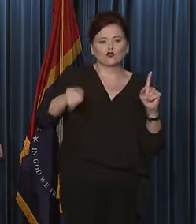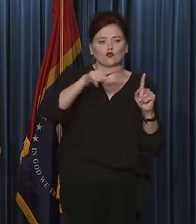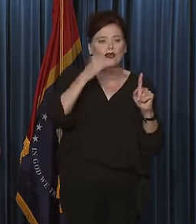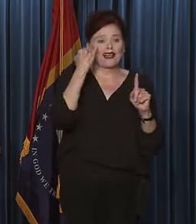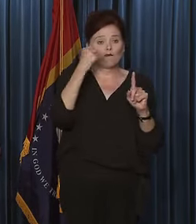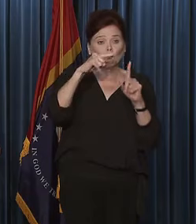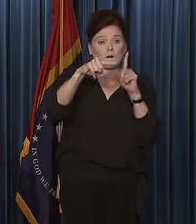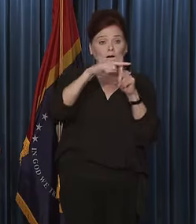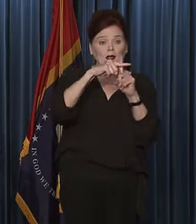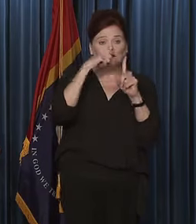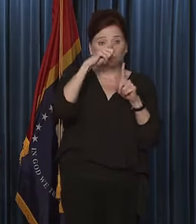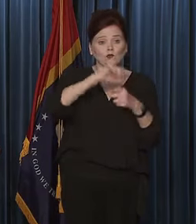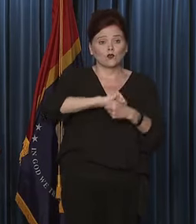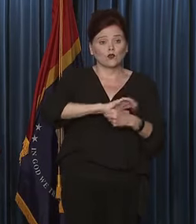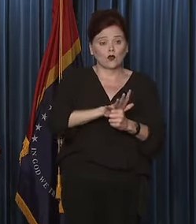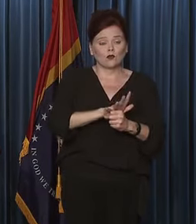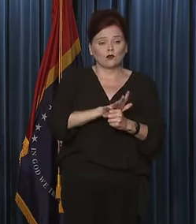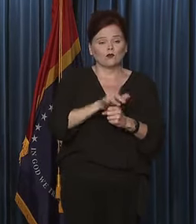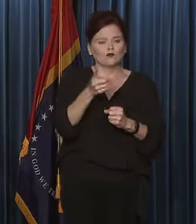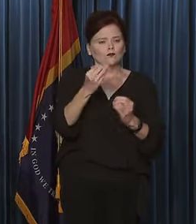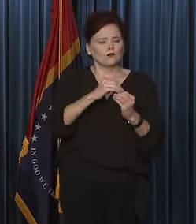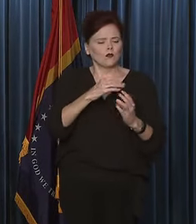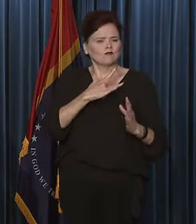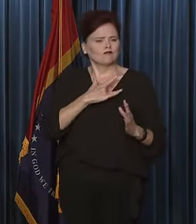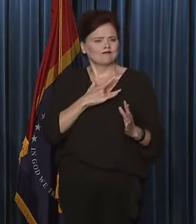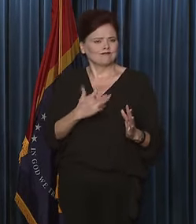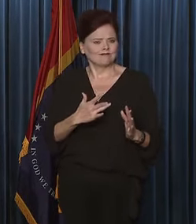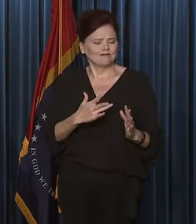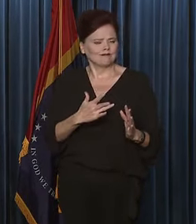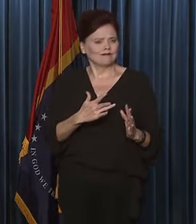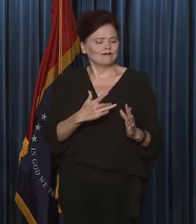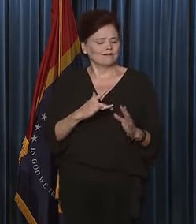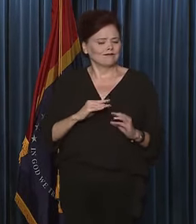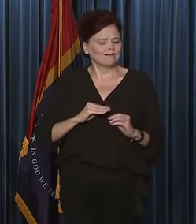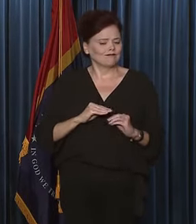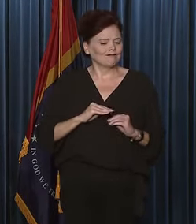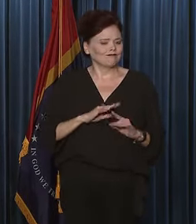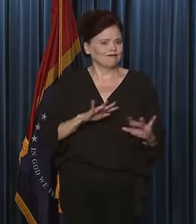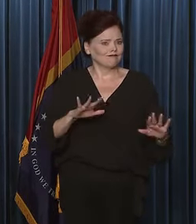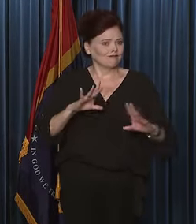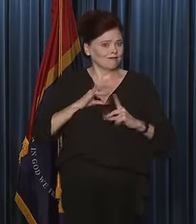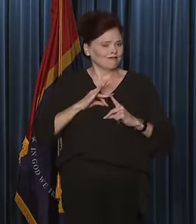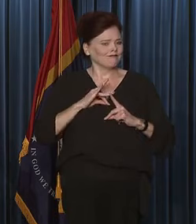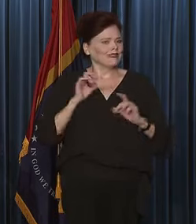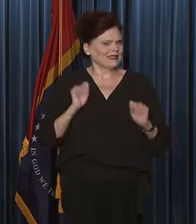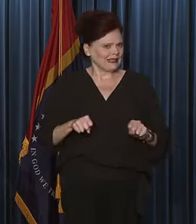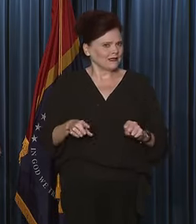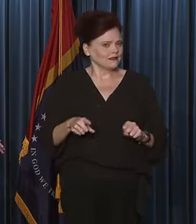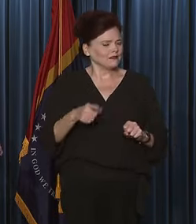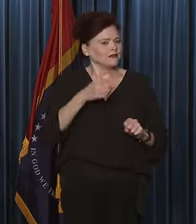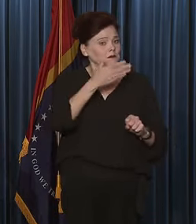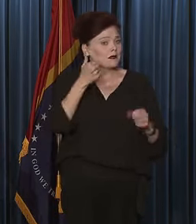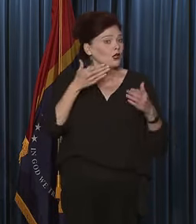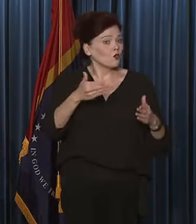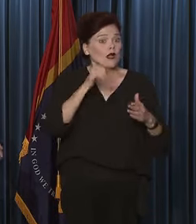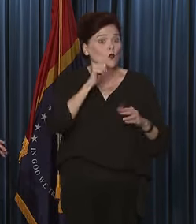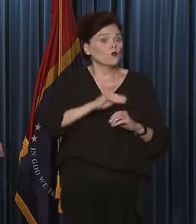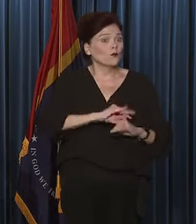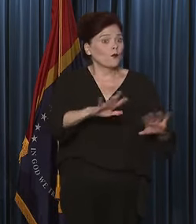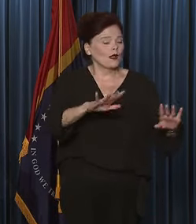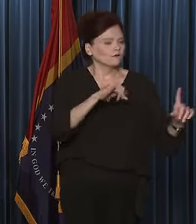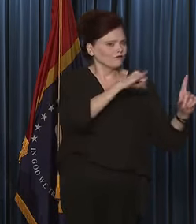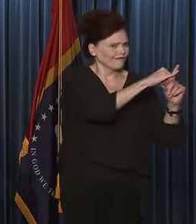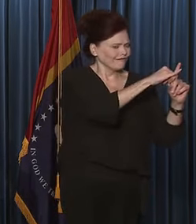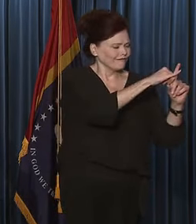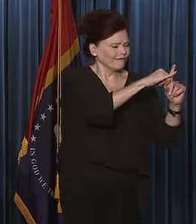if you're positive for COVID, then you are most likely contagious. And if you're most likely contagious, the best way for you not to spread it is to not